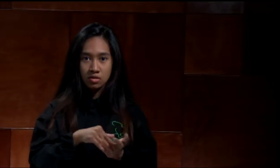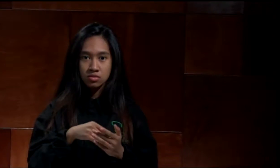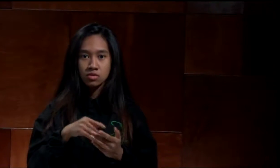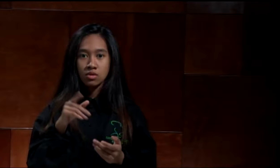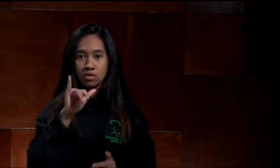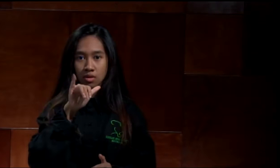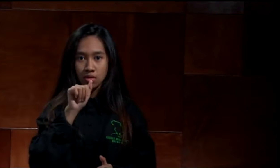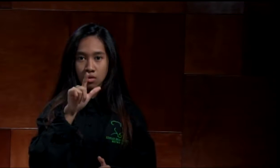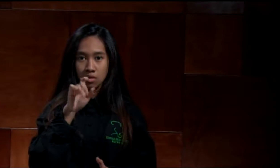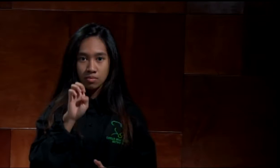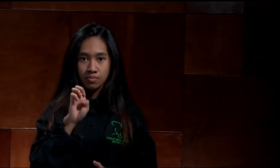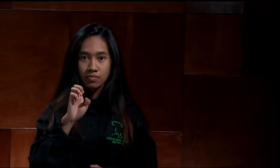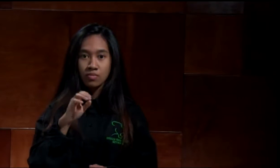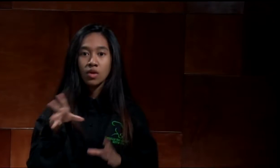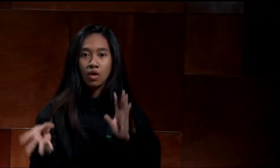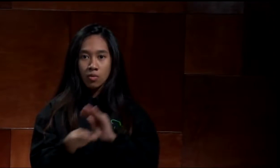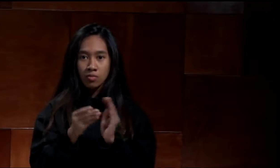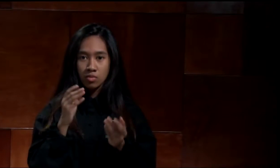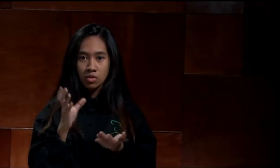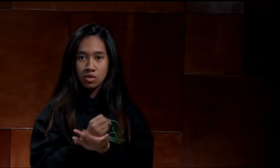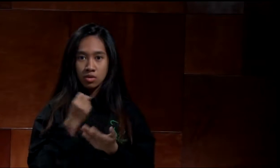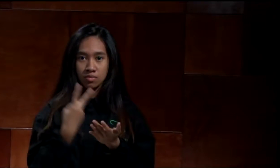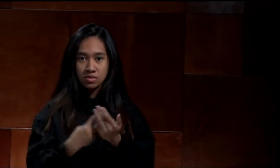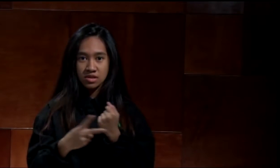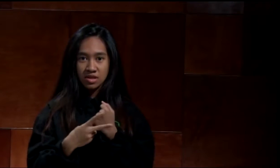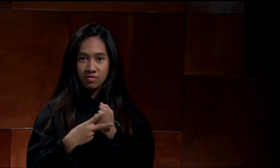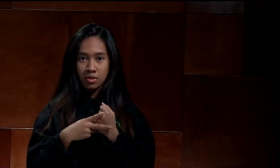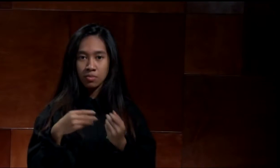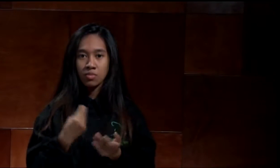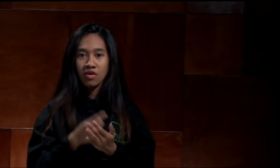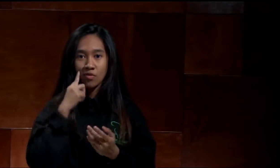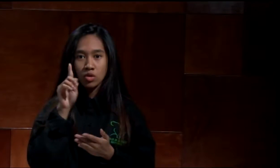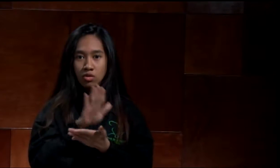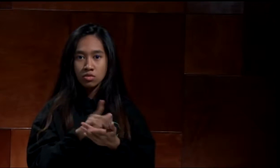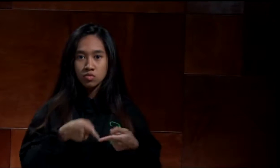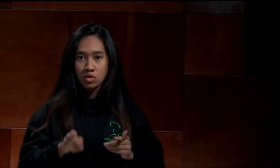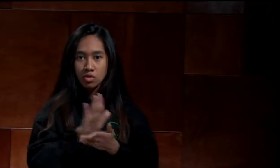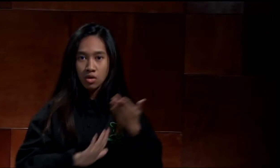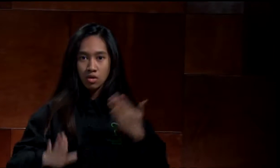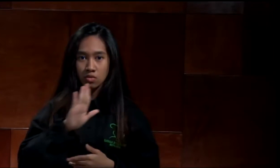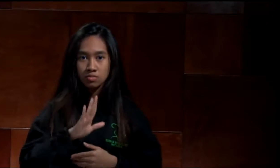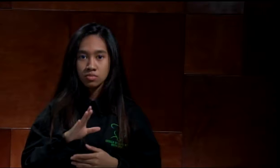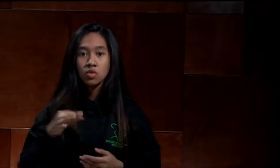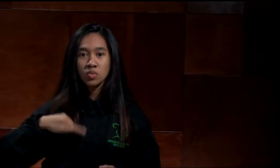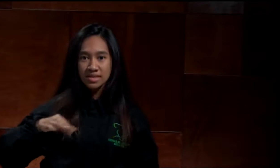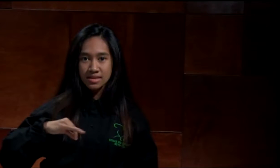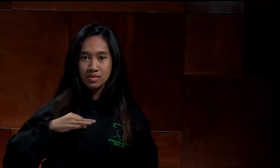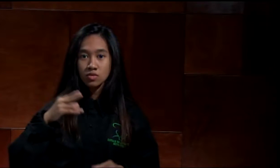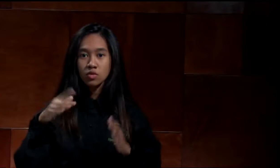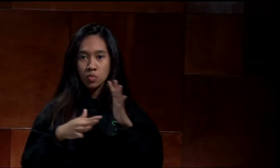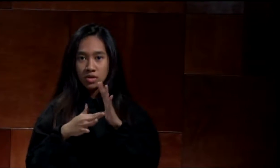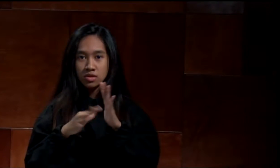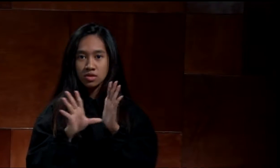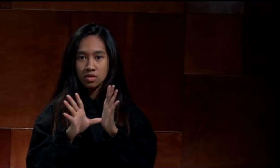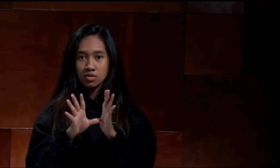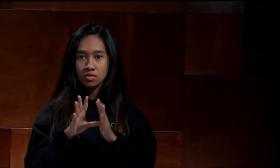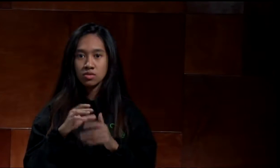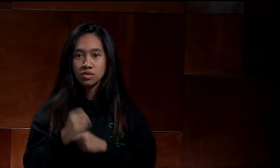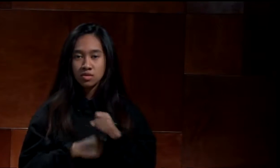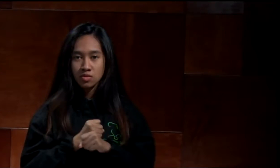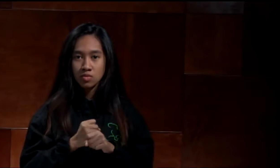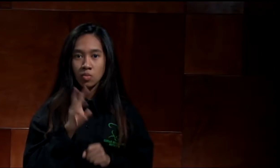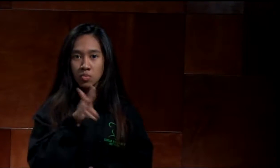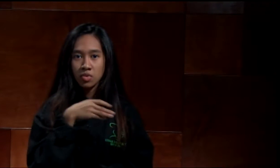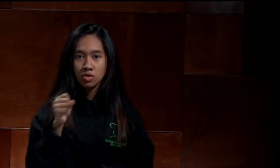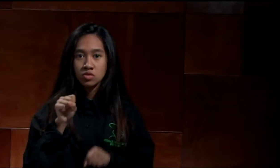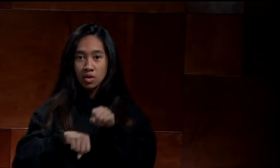and up to $50,000 at Yale. This is the amount of money you can save during college if you enroll in dual credit and junior